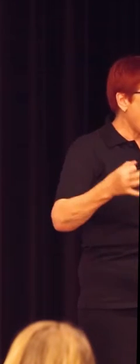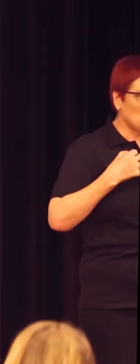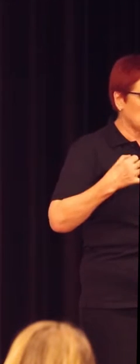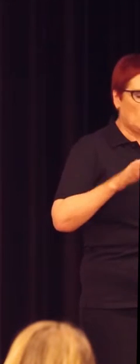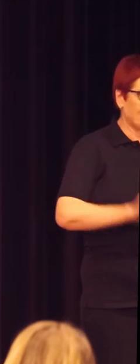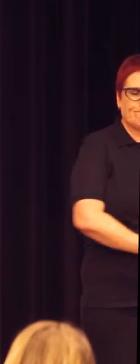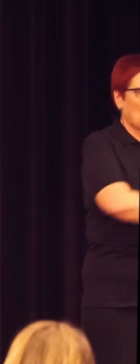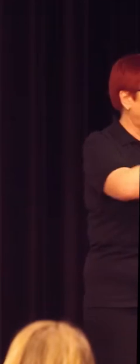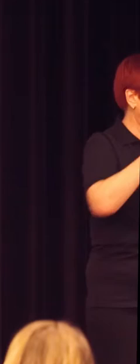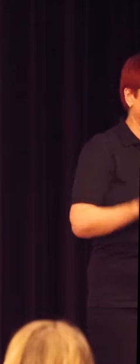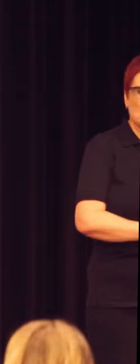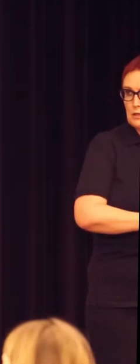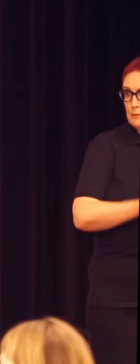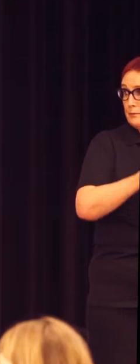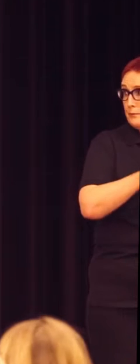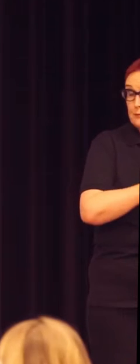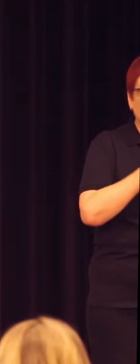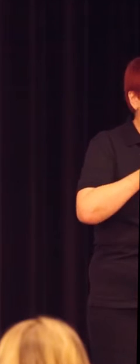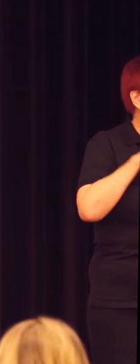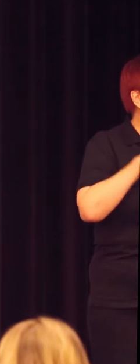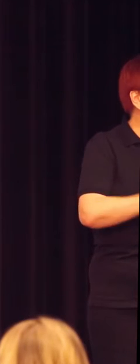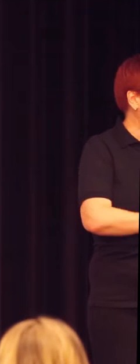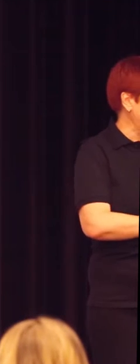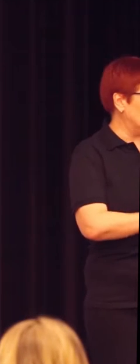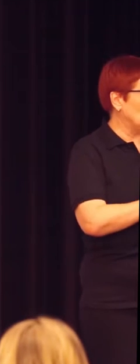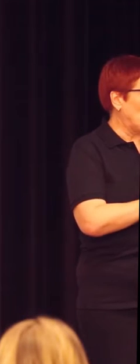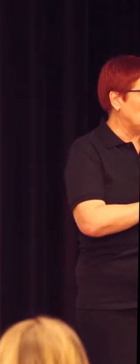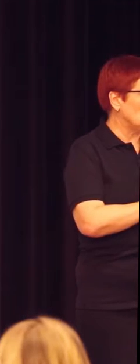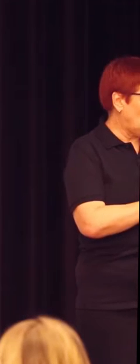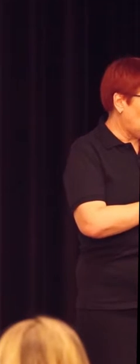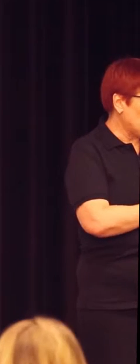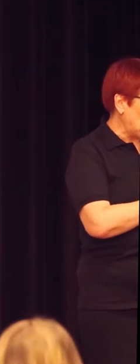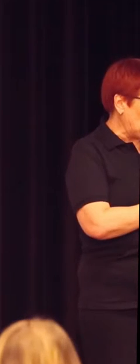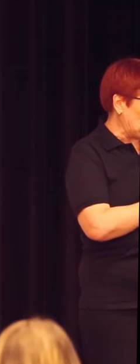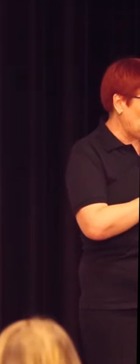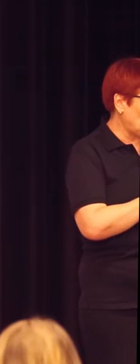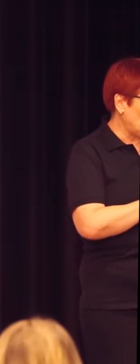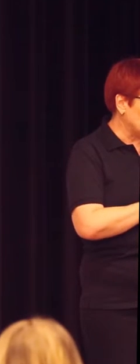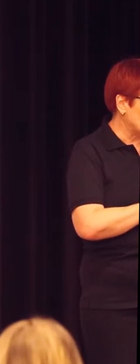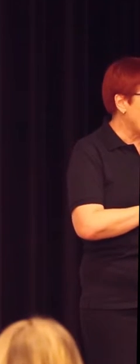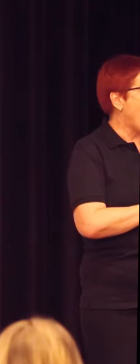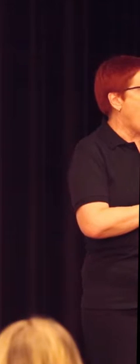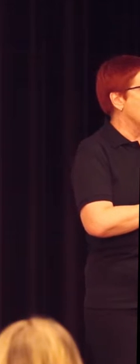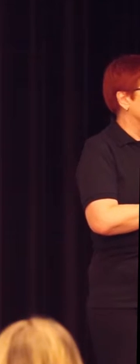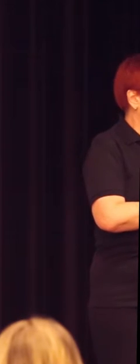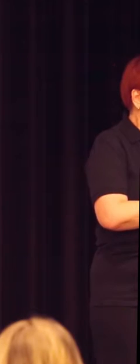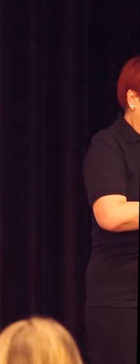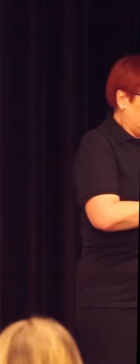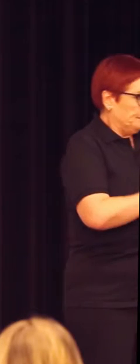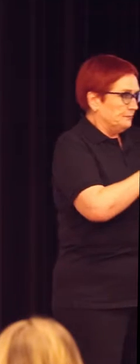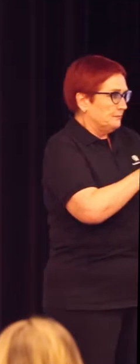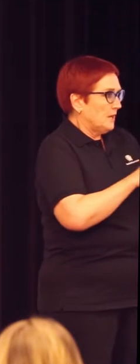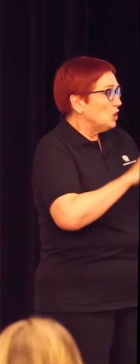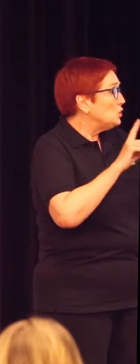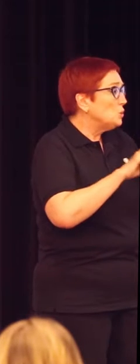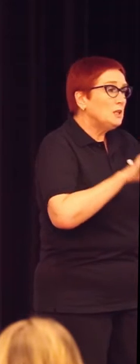So, Julie's little budget, which gives her tiny access to equipment, is something that I can now come in and say, Julie shouldn't